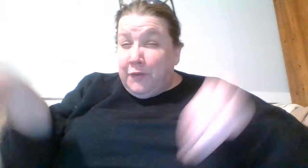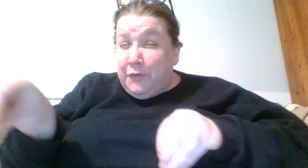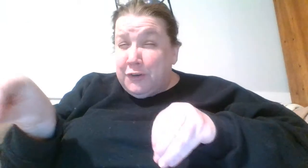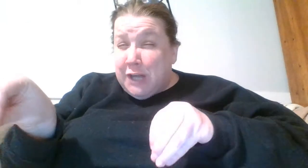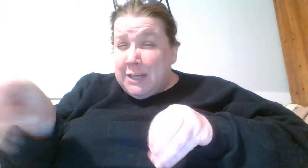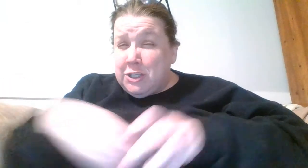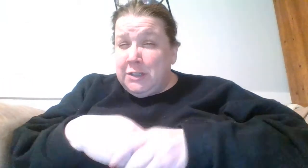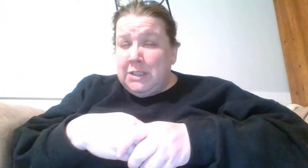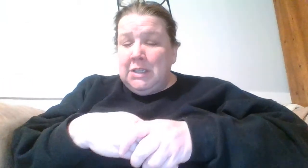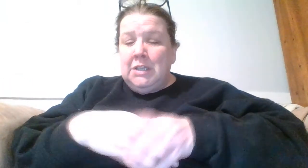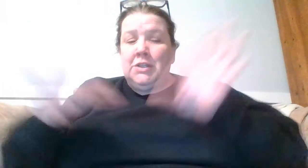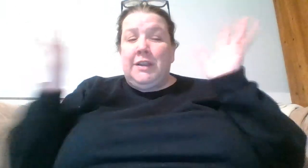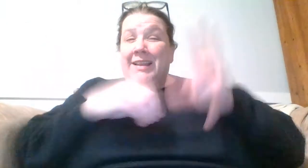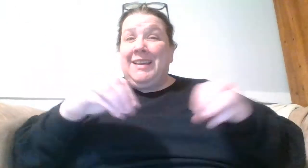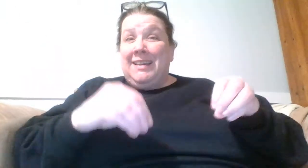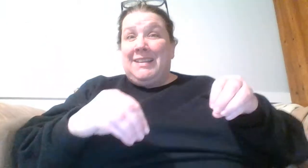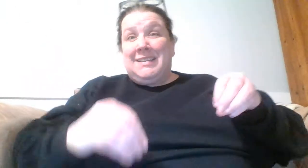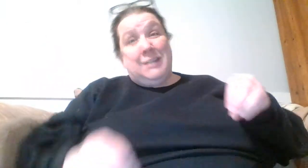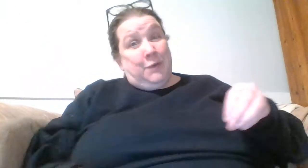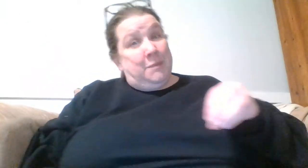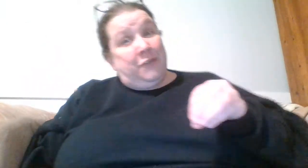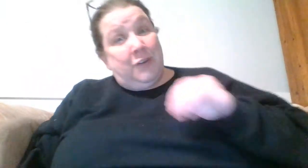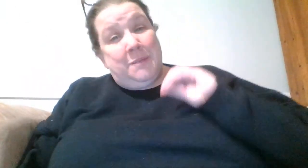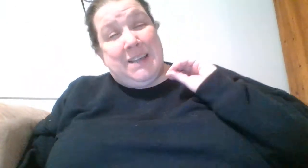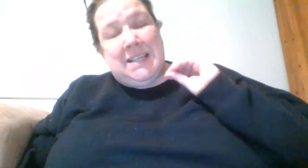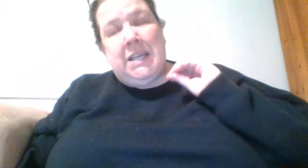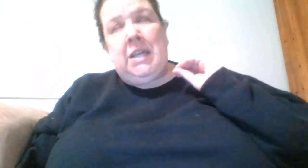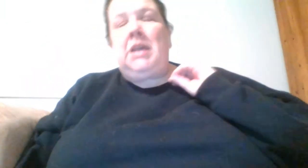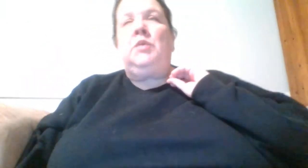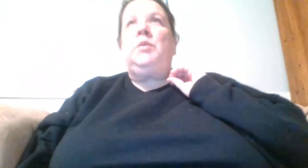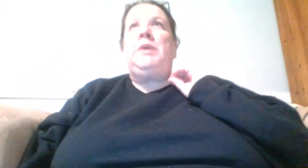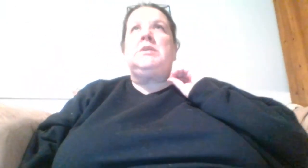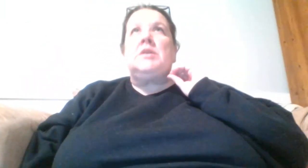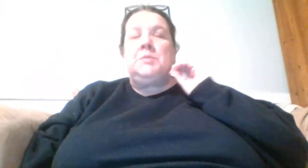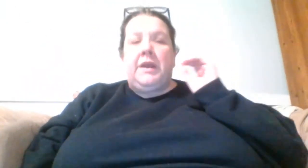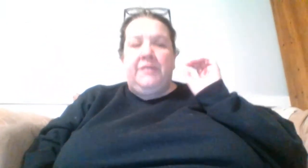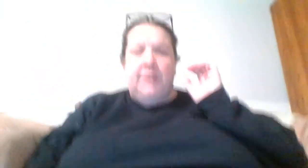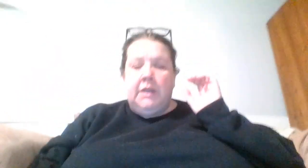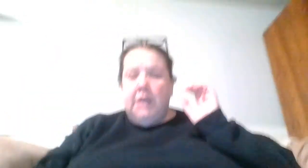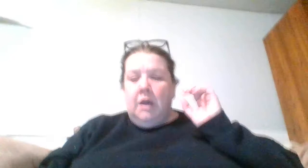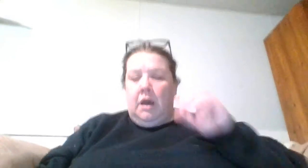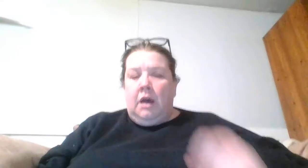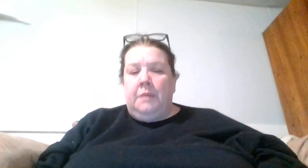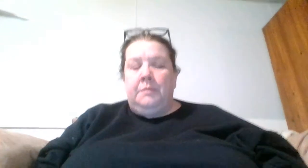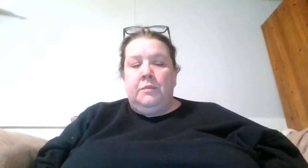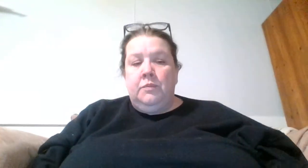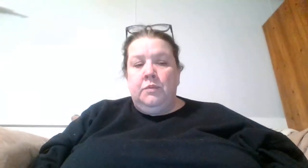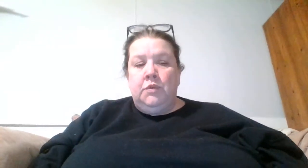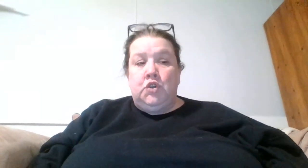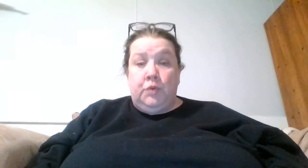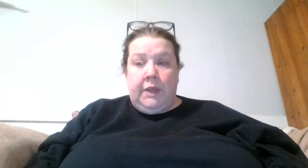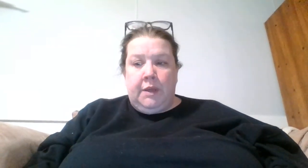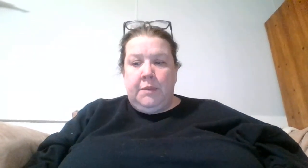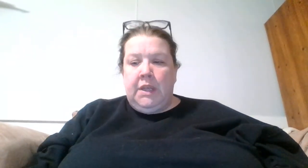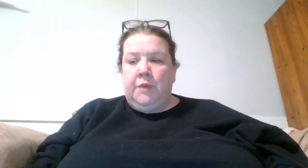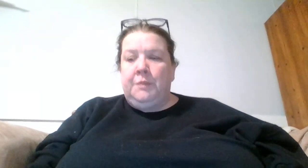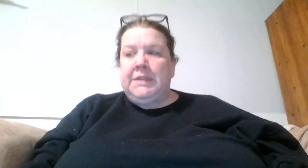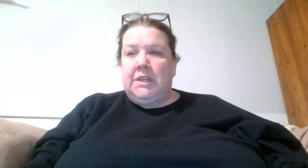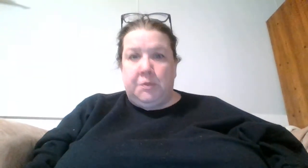vote for Josh so that they can get this equipment for him because it would be such a benefit um to him and it would be such a